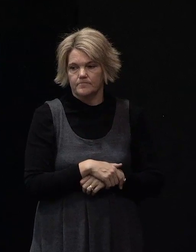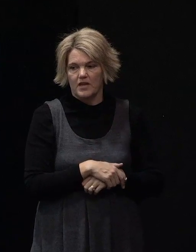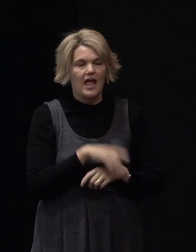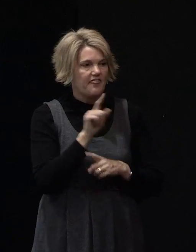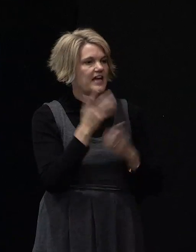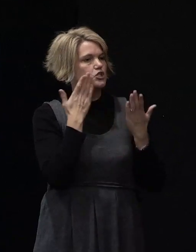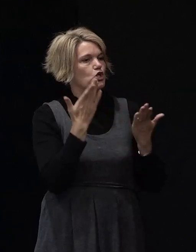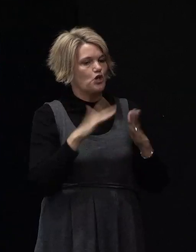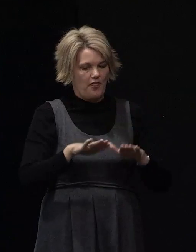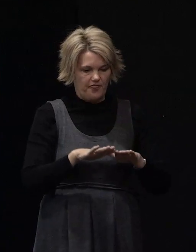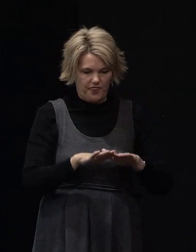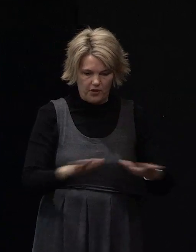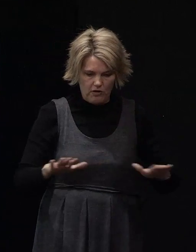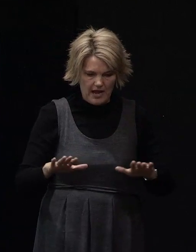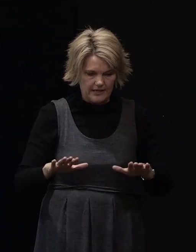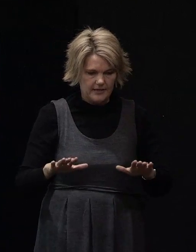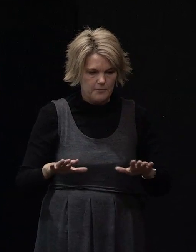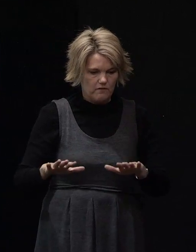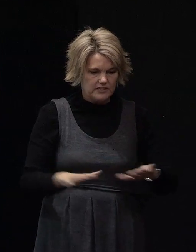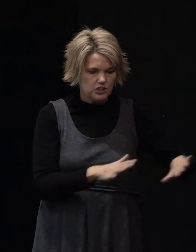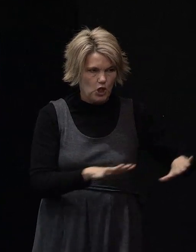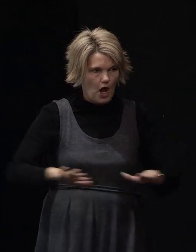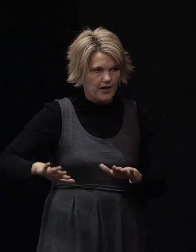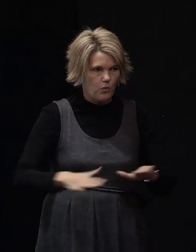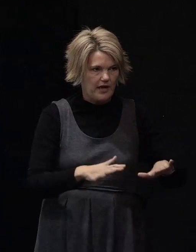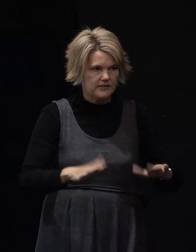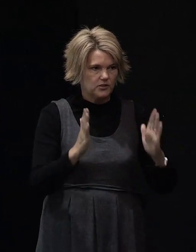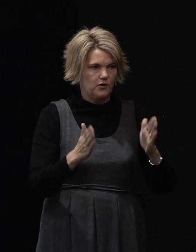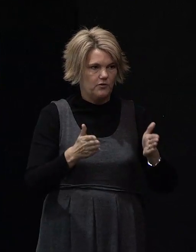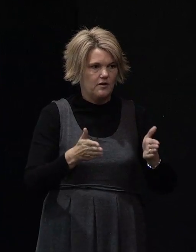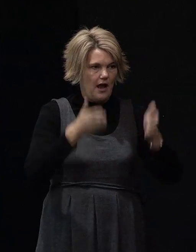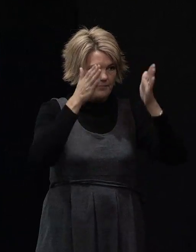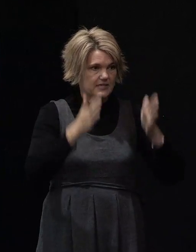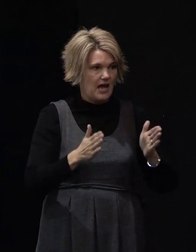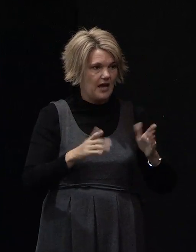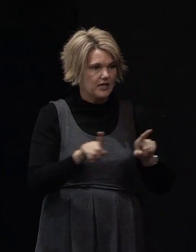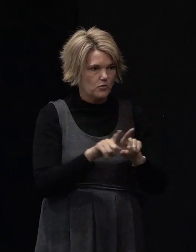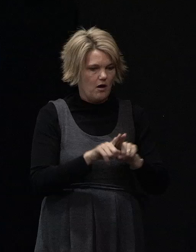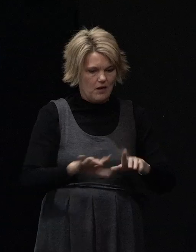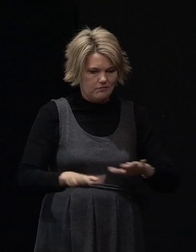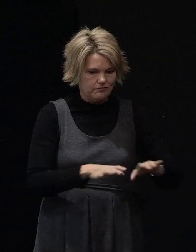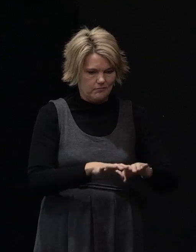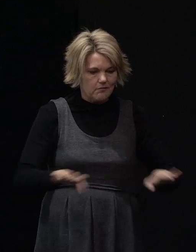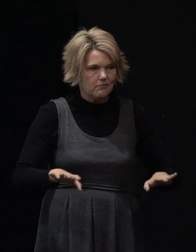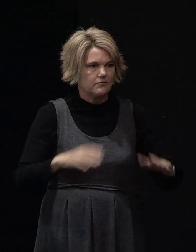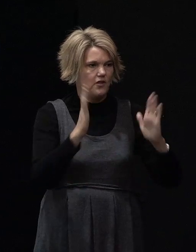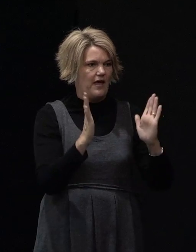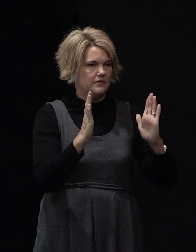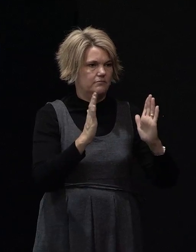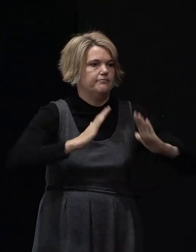sideways and it's not only settled vertically but it's also moved sideways and pulled apart which is an example of lateral spread.